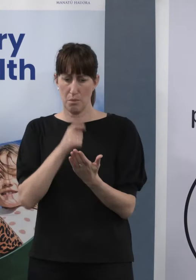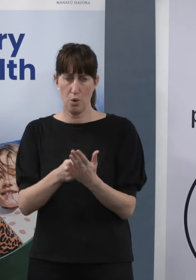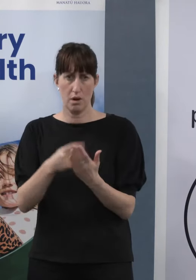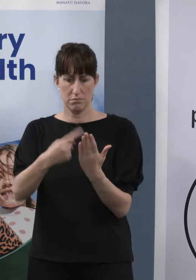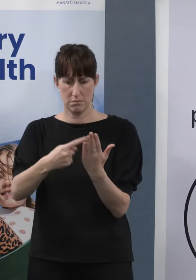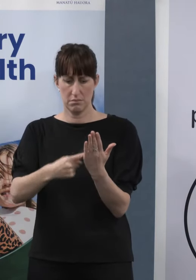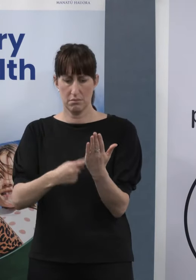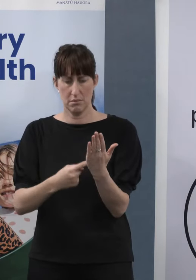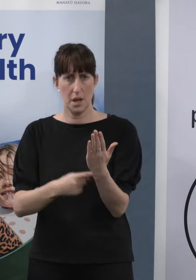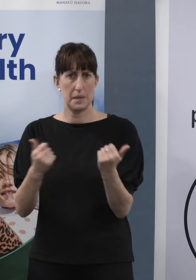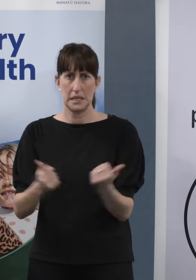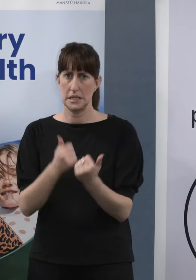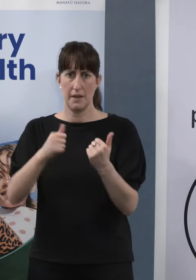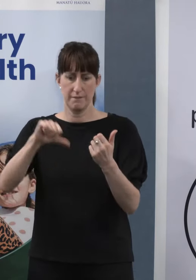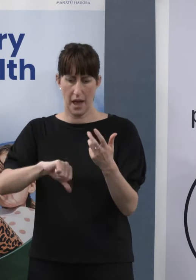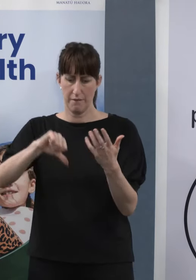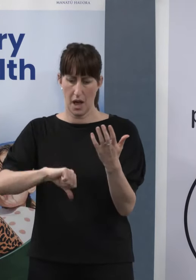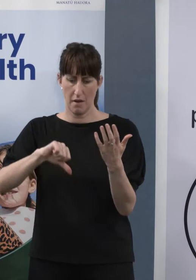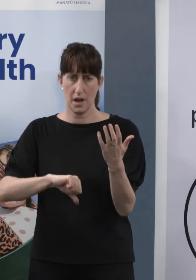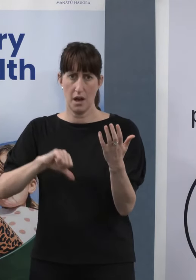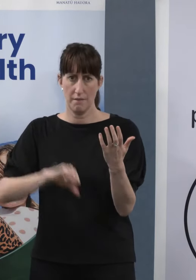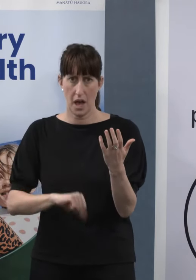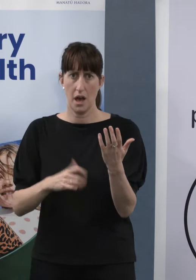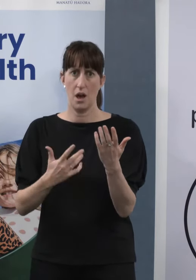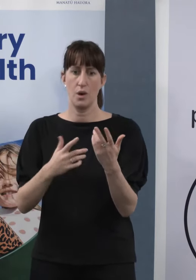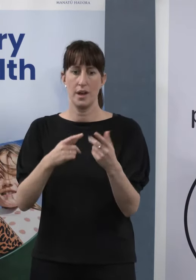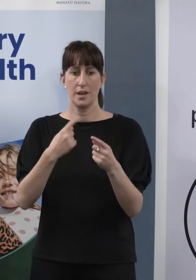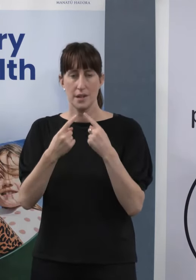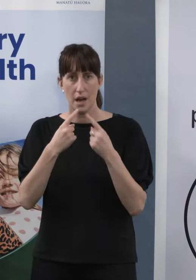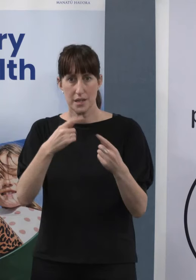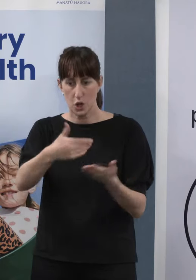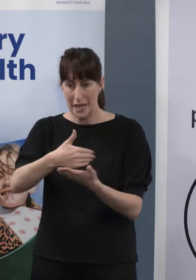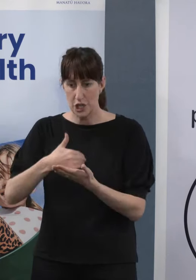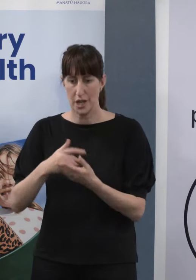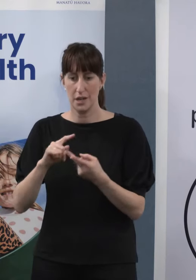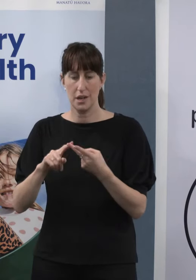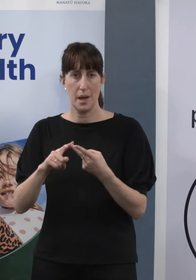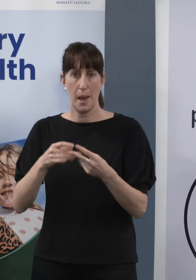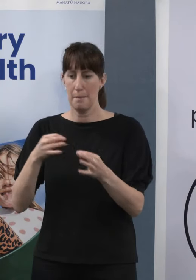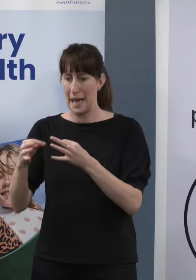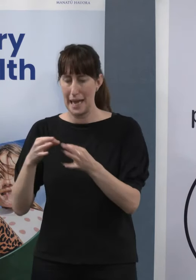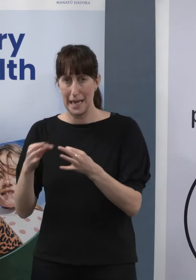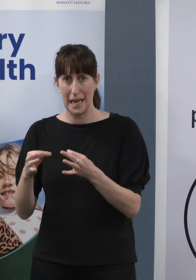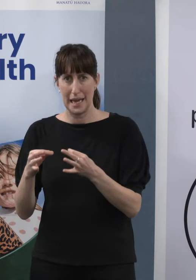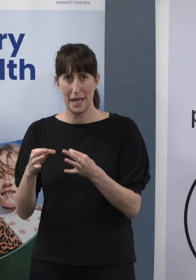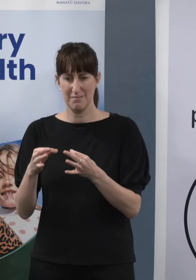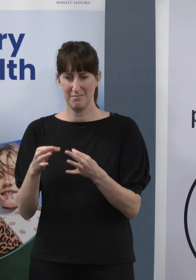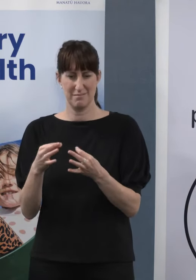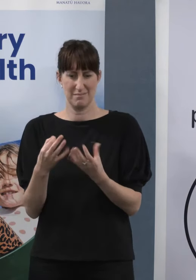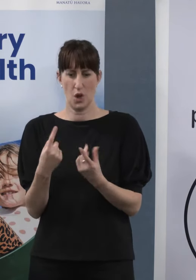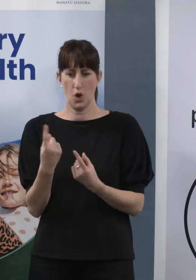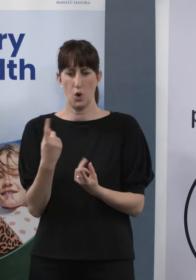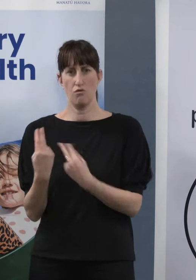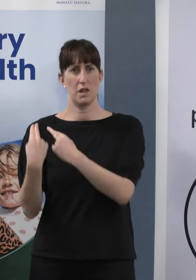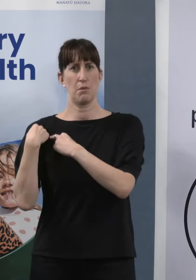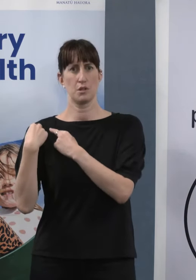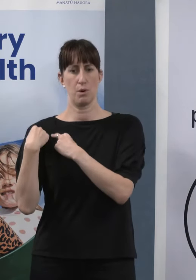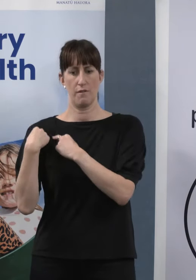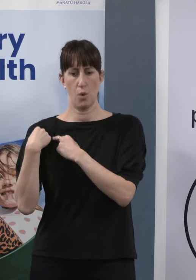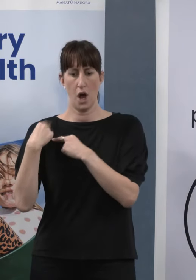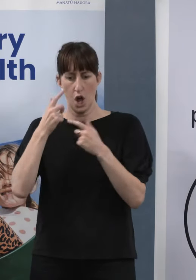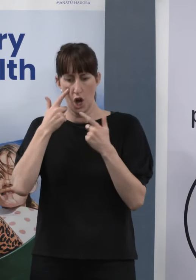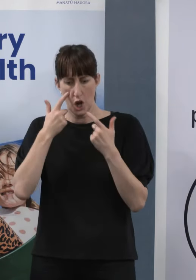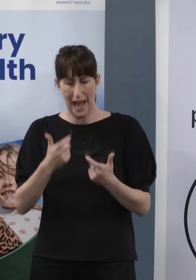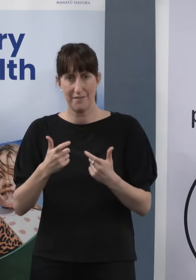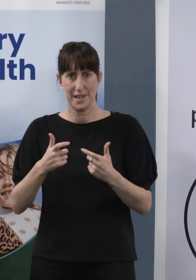planning, in communication, in data collection. Who was responsible for picking up these errors? Who